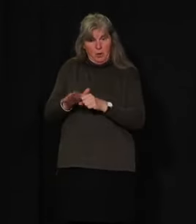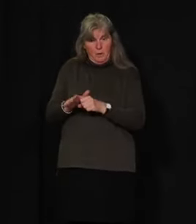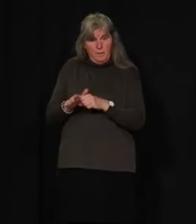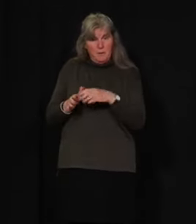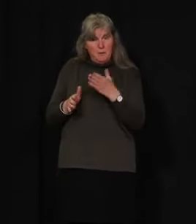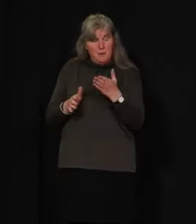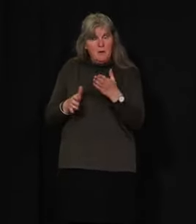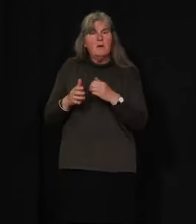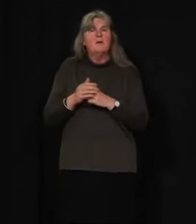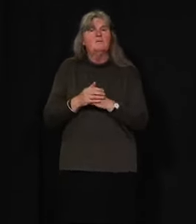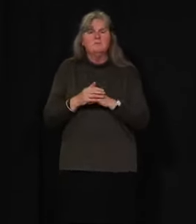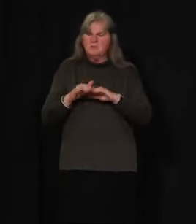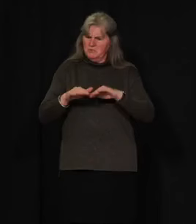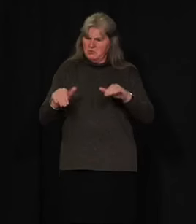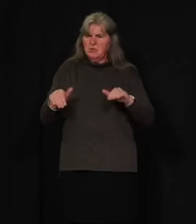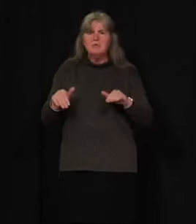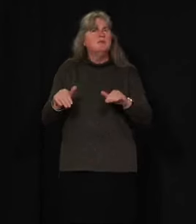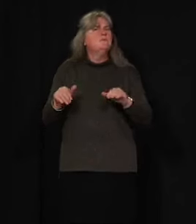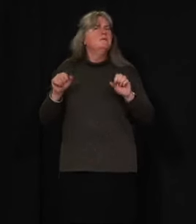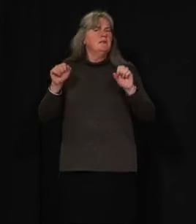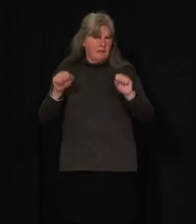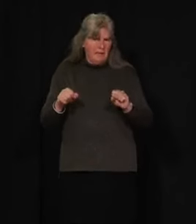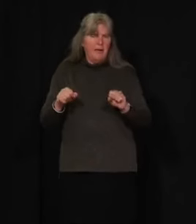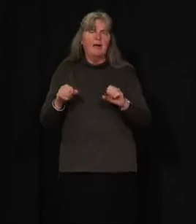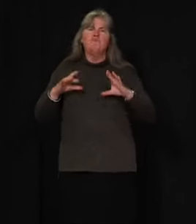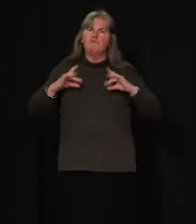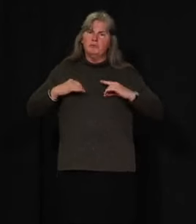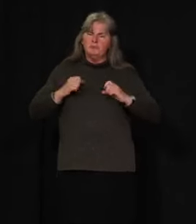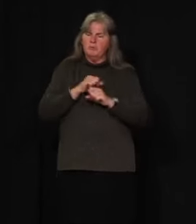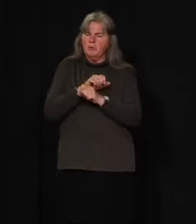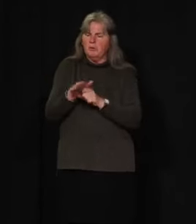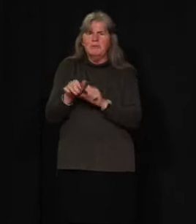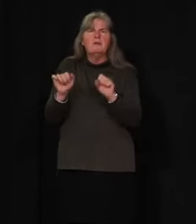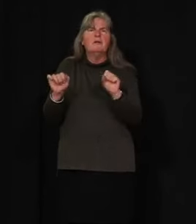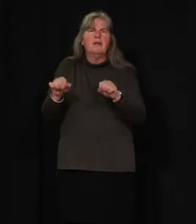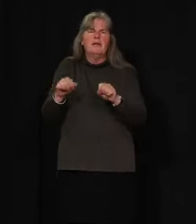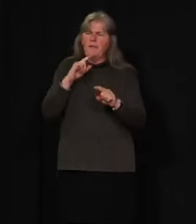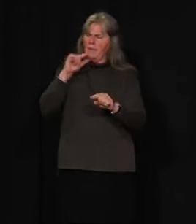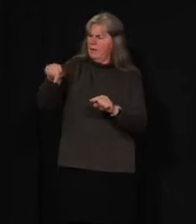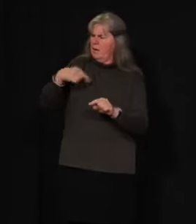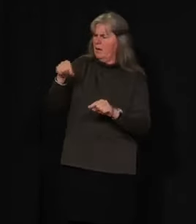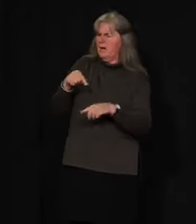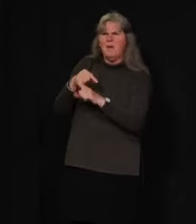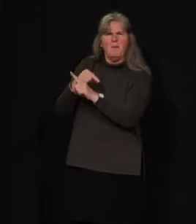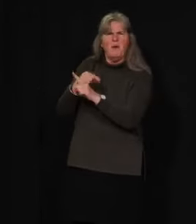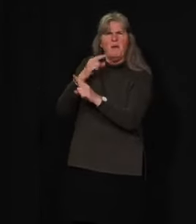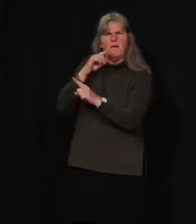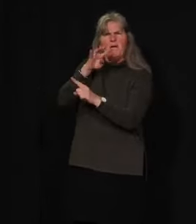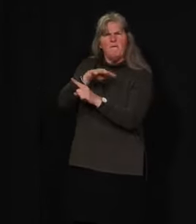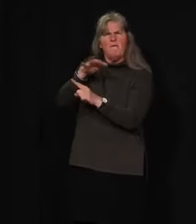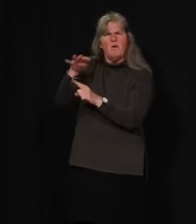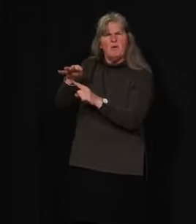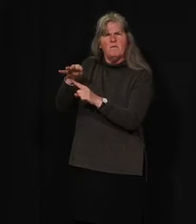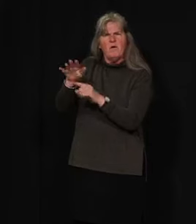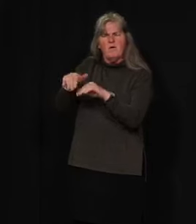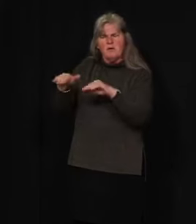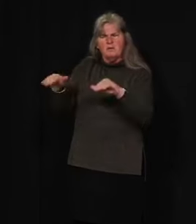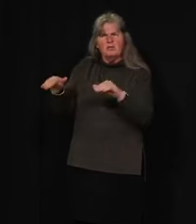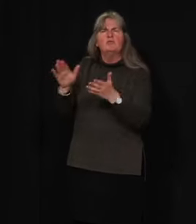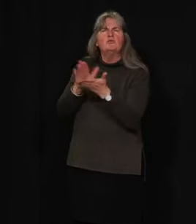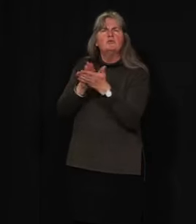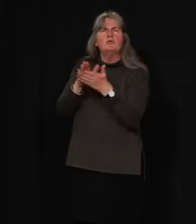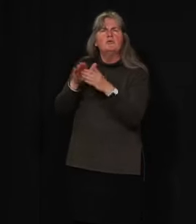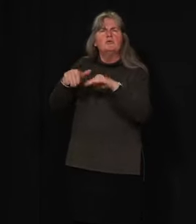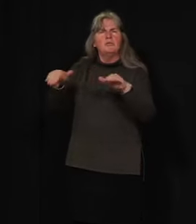As we know, children do get COVID-19. I think Quebec reported 44 cases amongst school